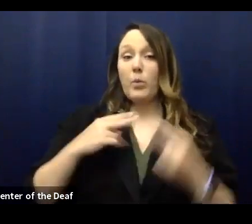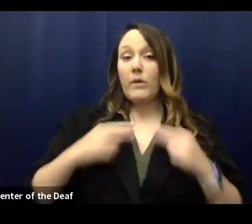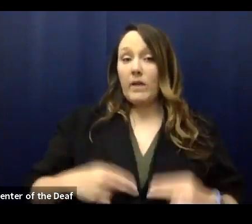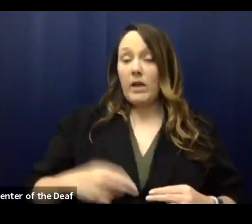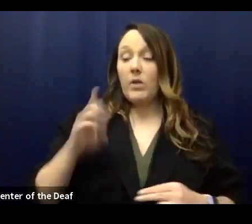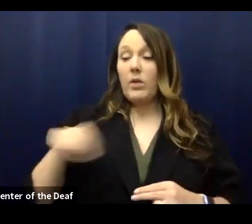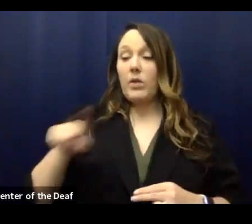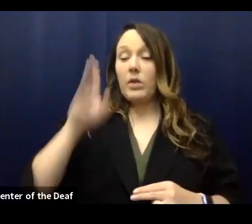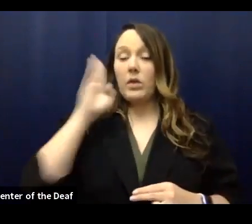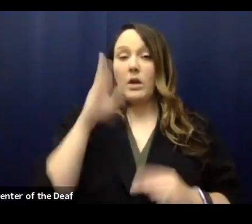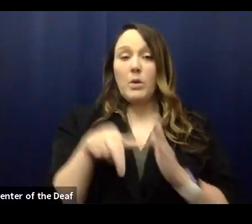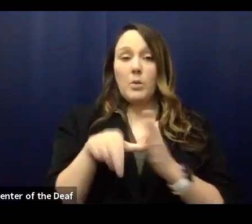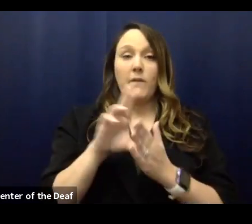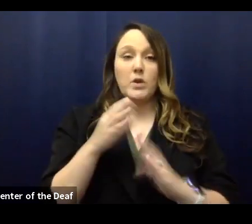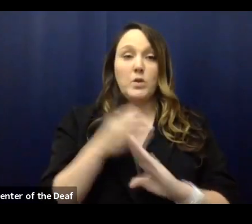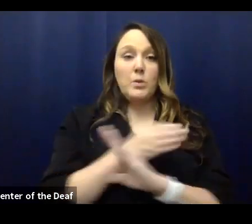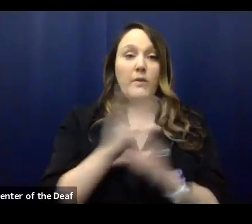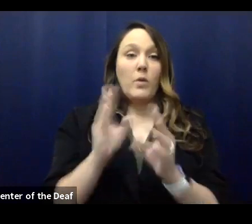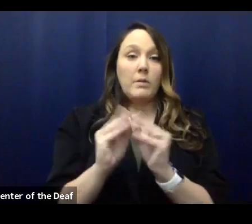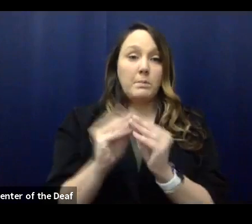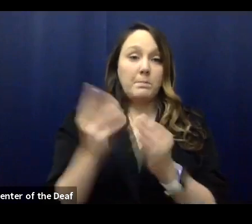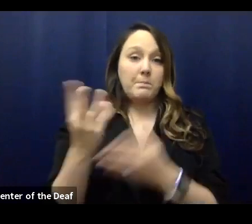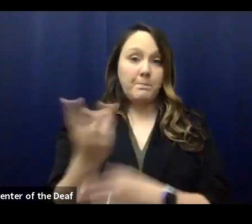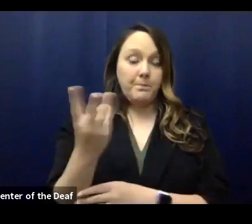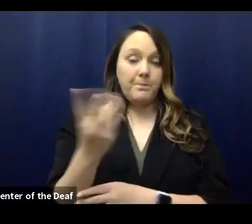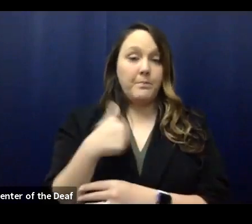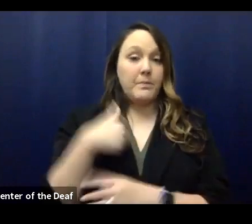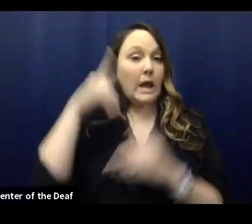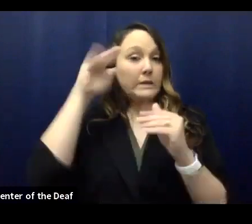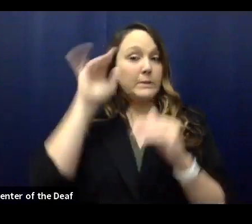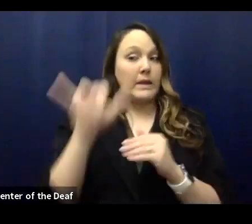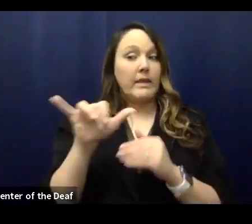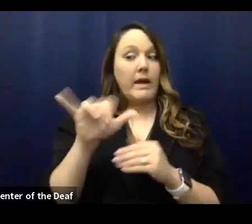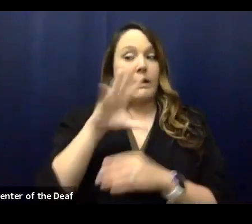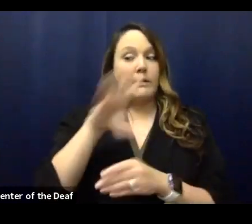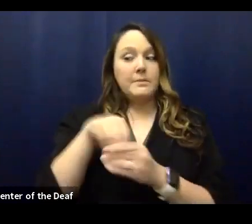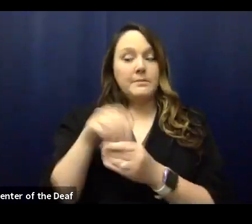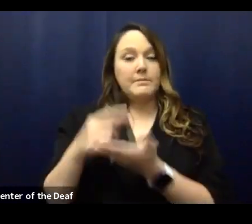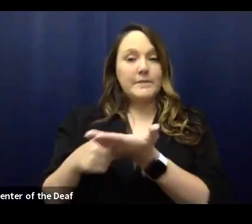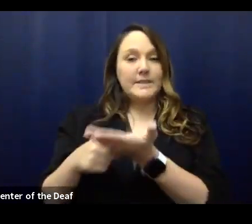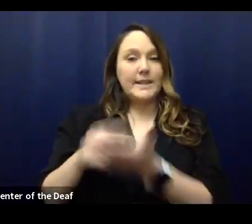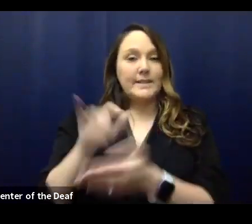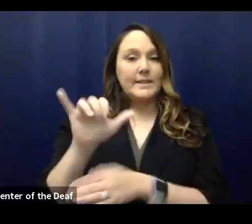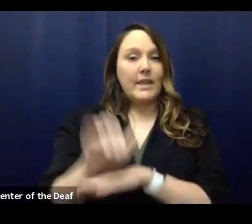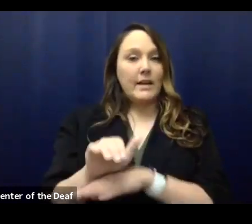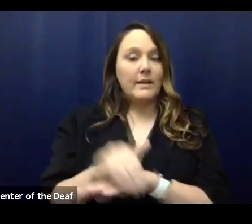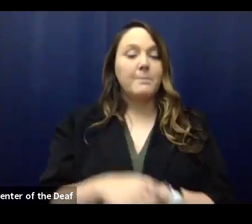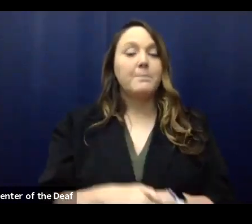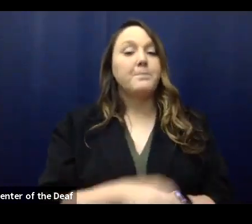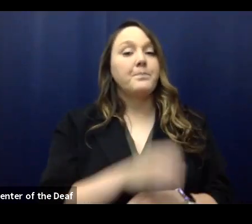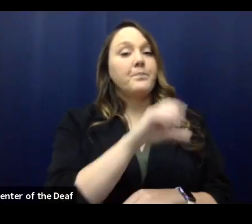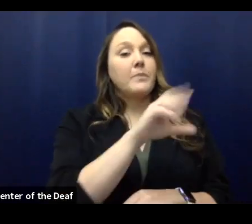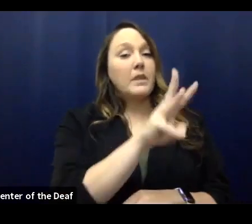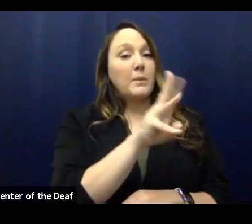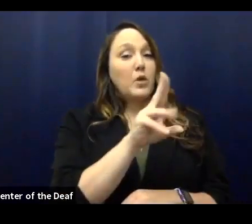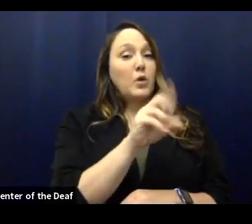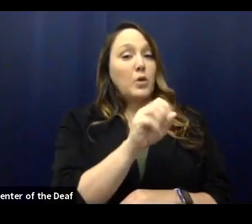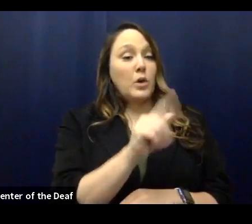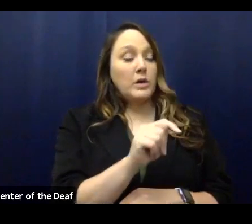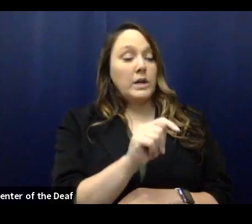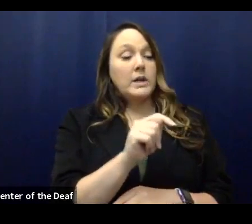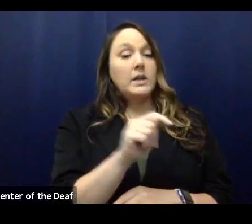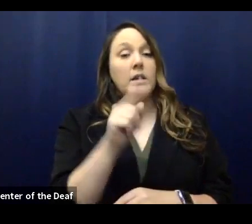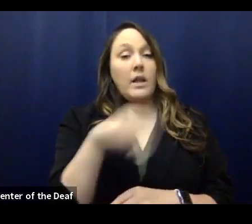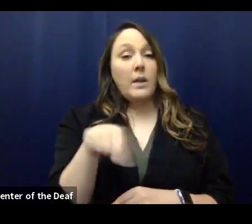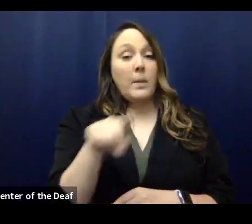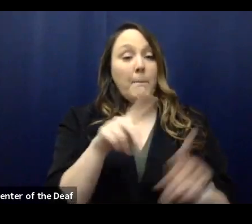before our meeting on Wednesday and I anticipate it being part of the discussion that evening. Also from Claire with WUOT, can